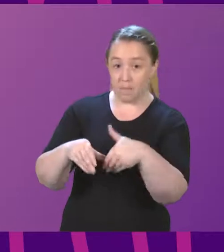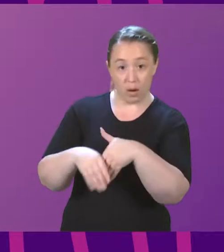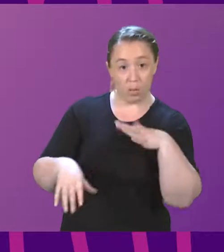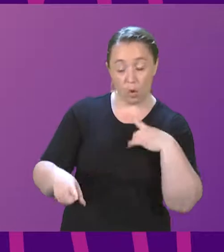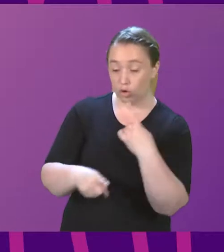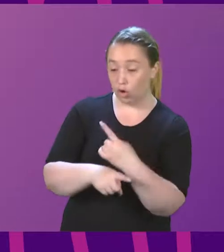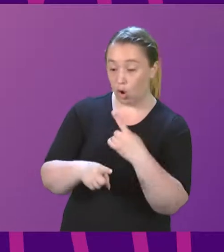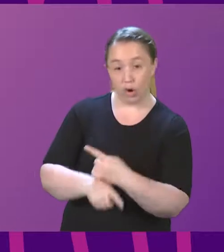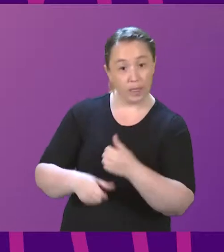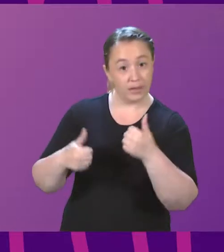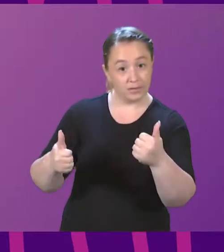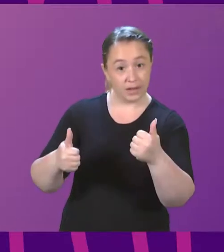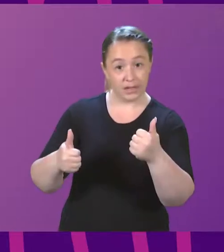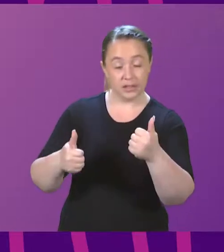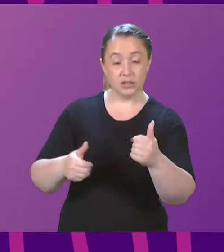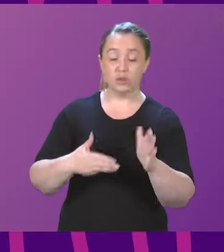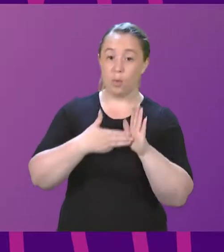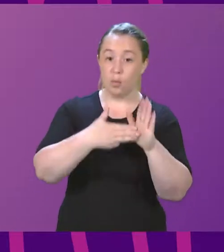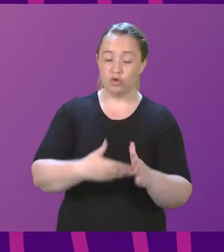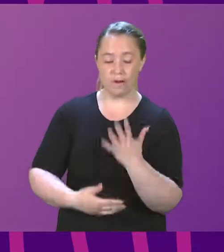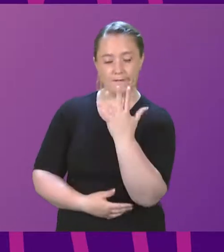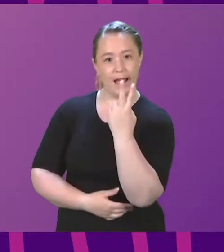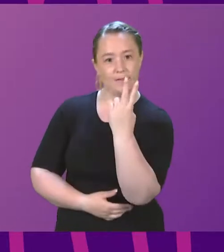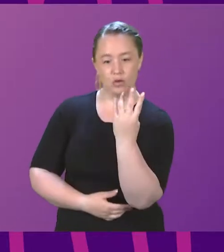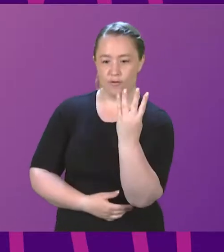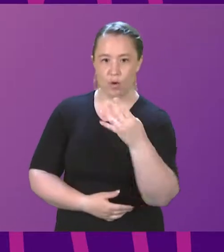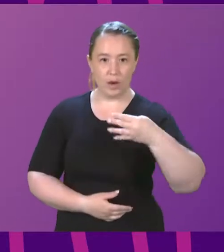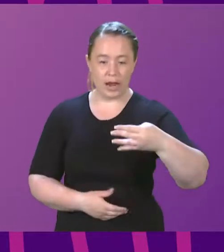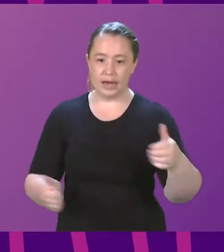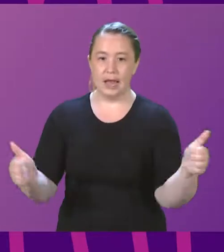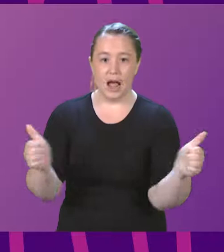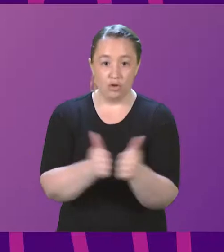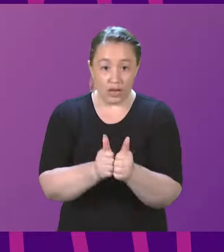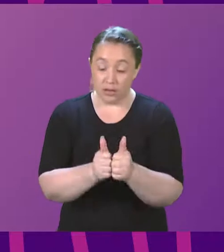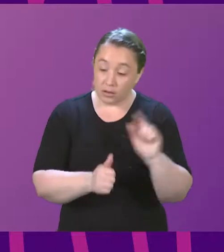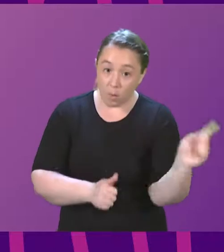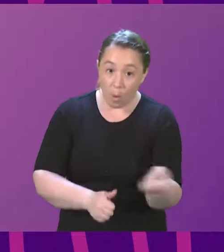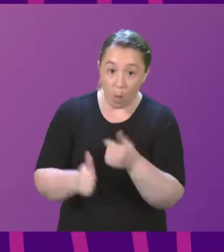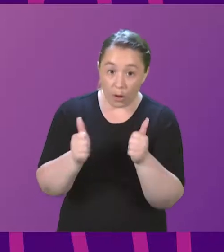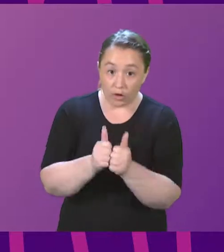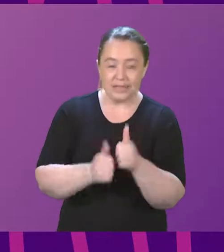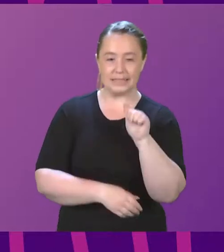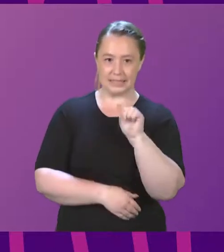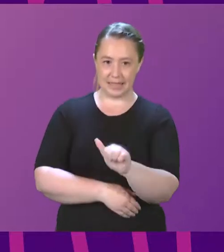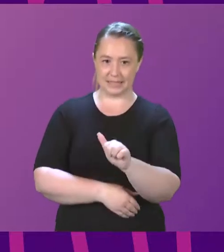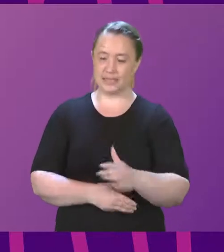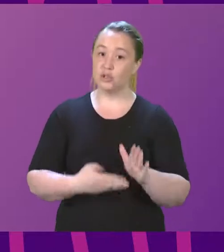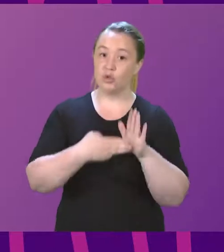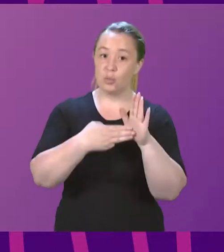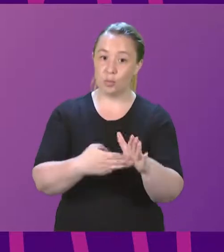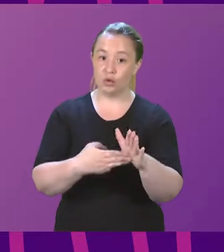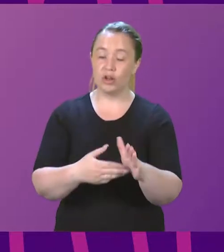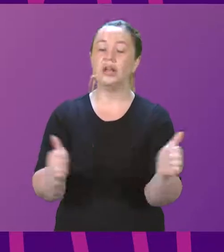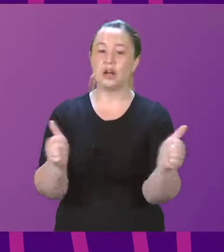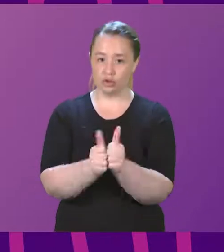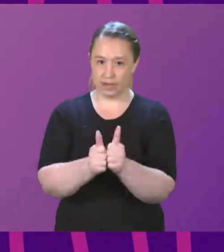the motion. Therefore, the question is that motion 5249 be agreed. Are we all agreed? Yes. The motion is therefore